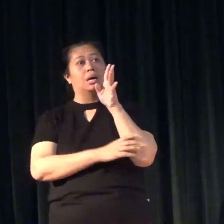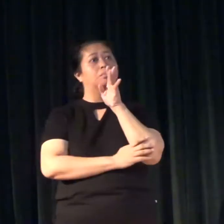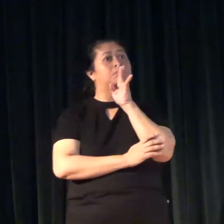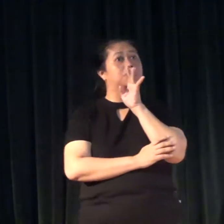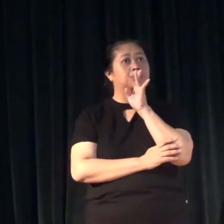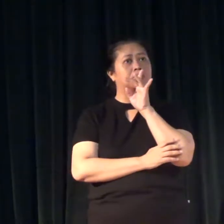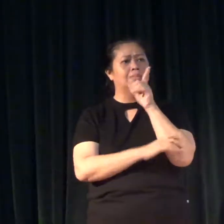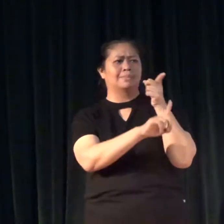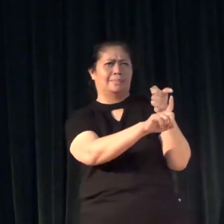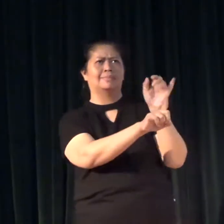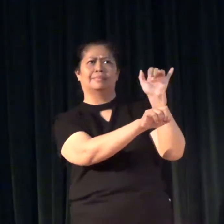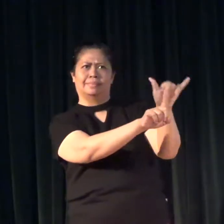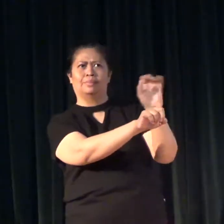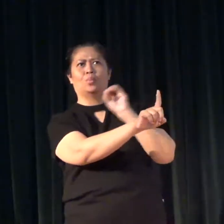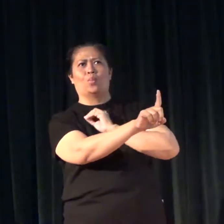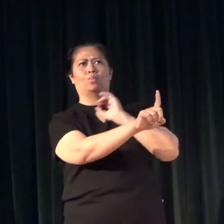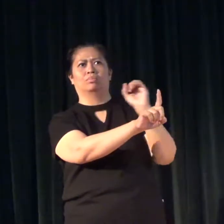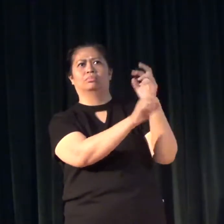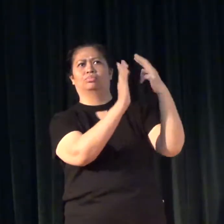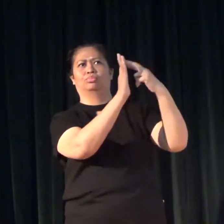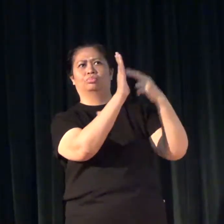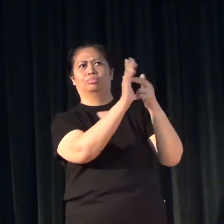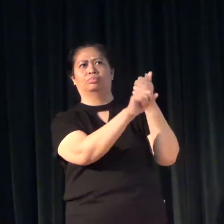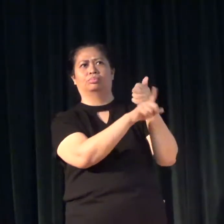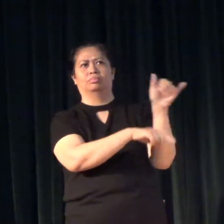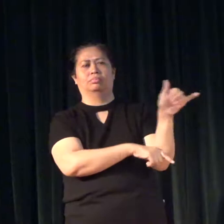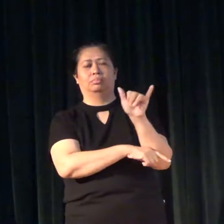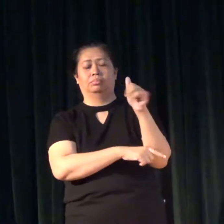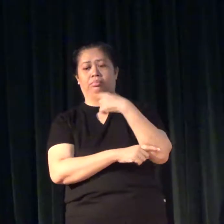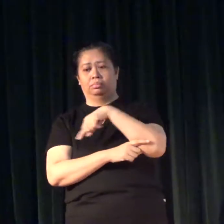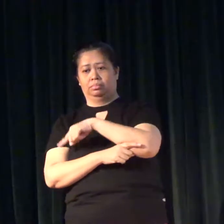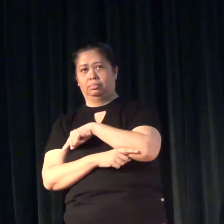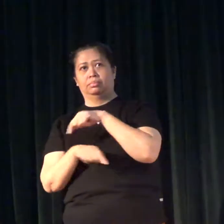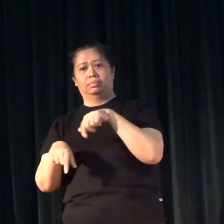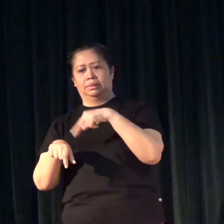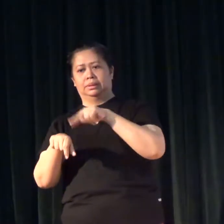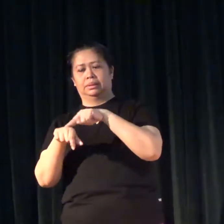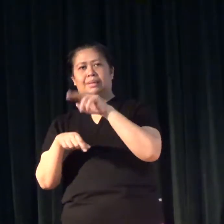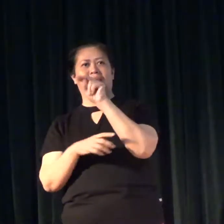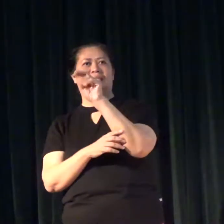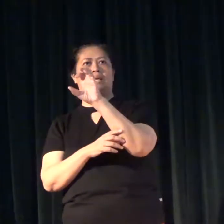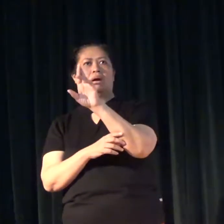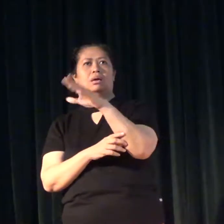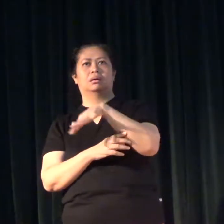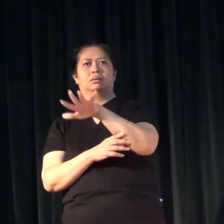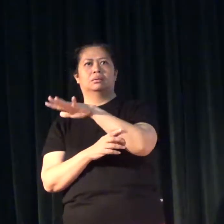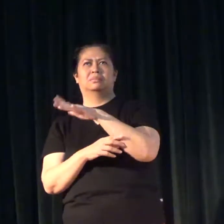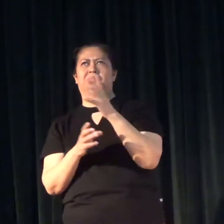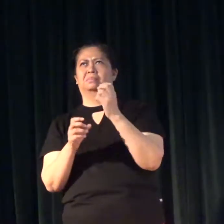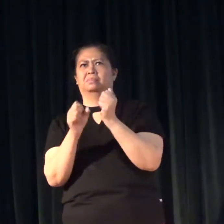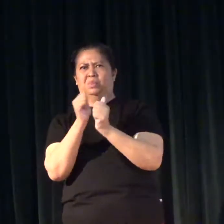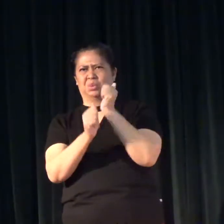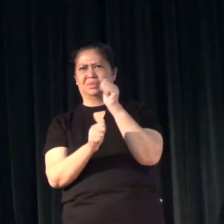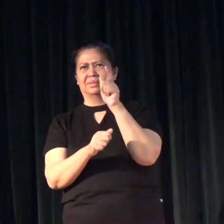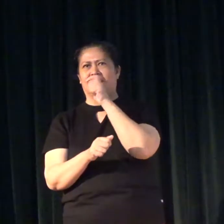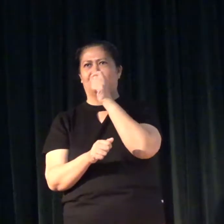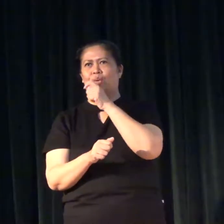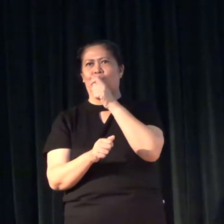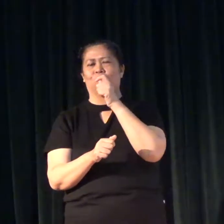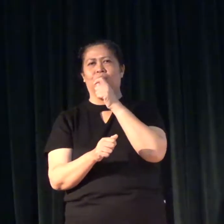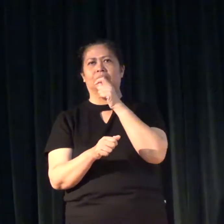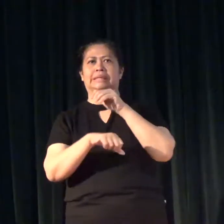language too has its own rules. In our case here in the National Capital Region, it's mainly Tagalog